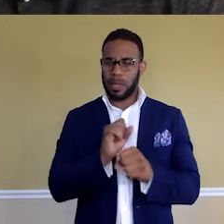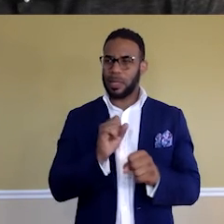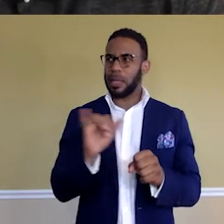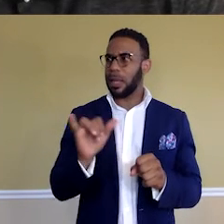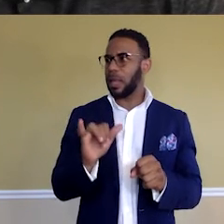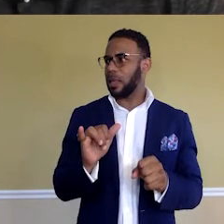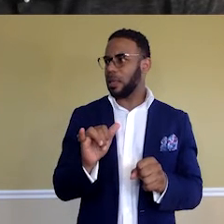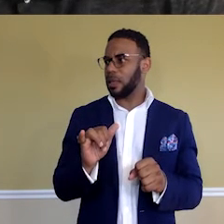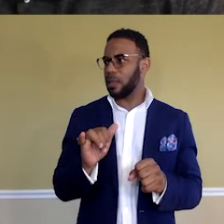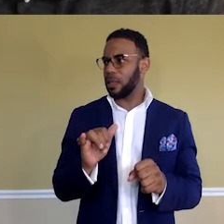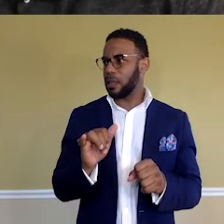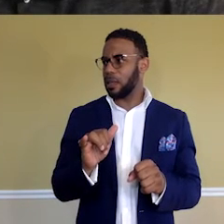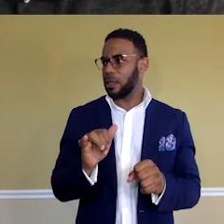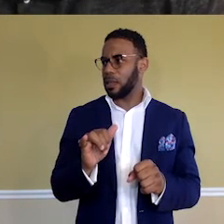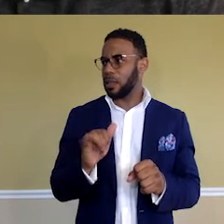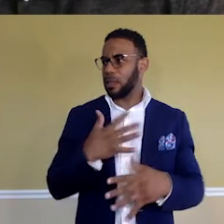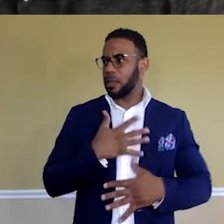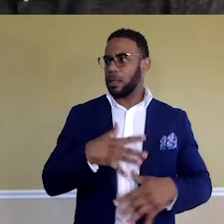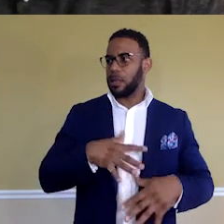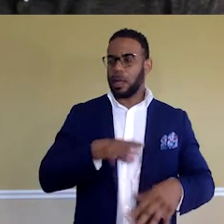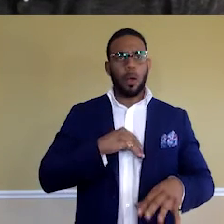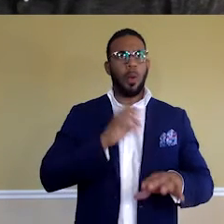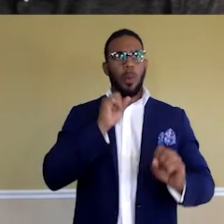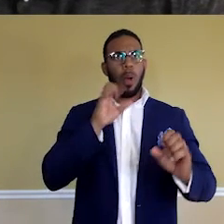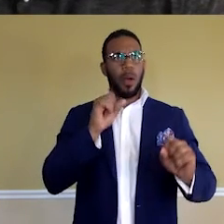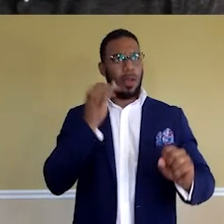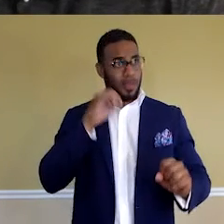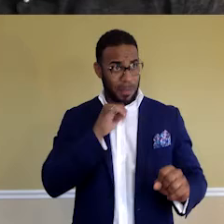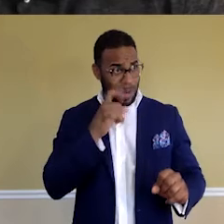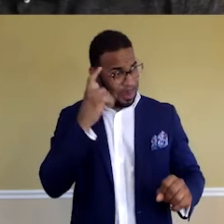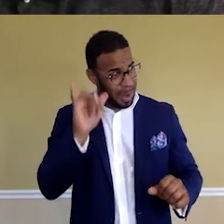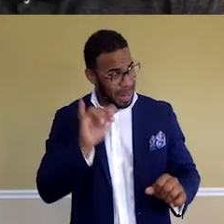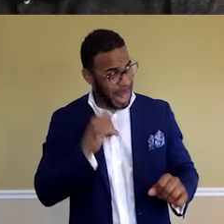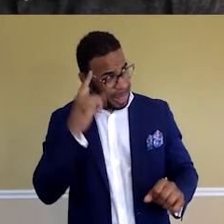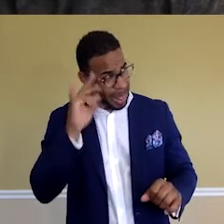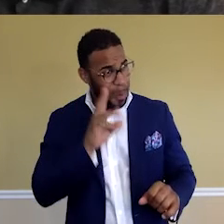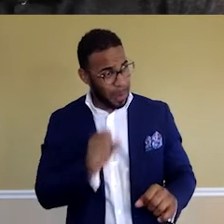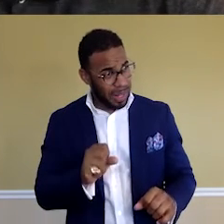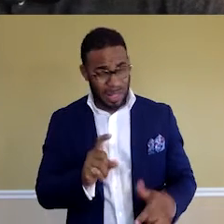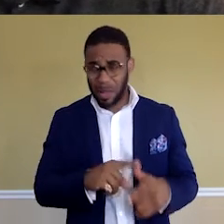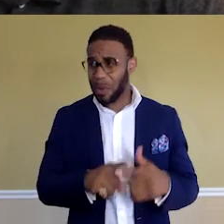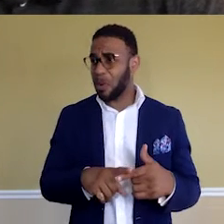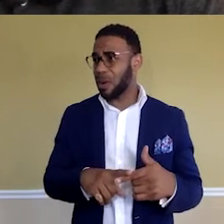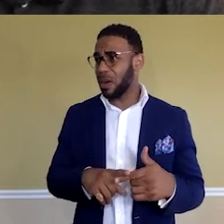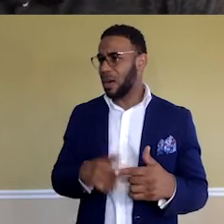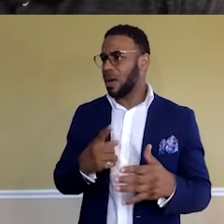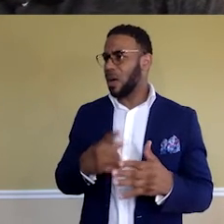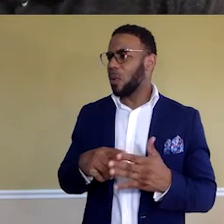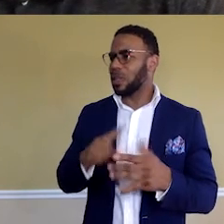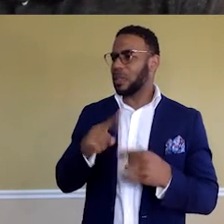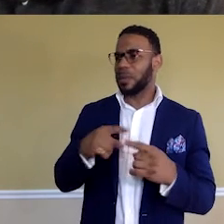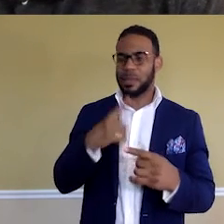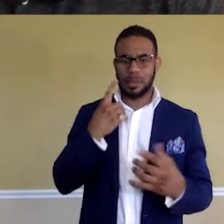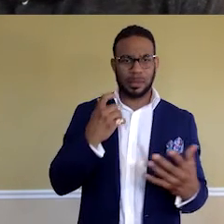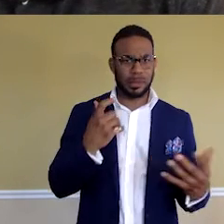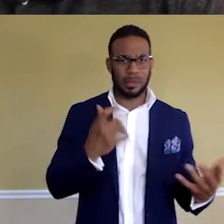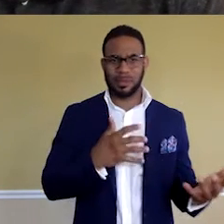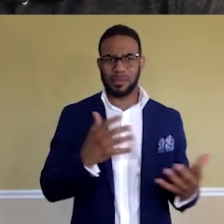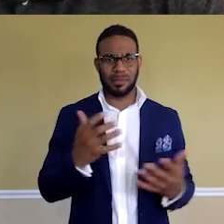breathtaking. I was like, whoa, like am I not as smart as I thought I was or like what's this about? It's just a matter of there